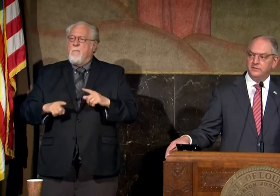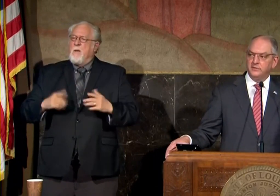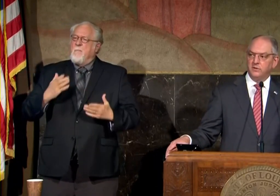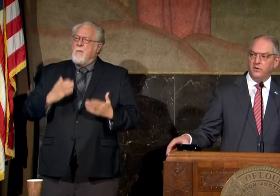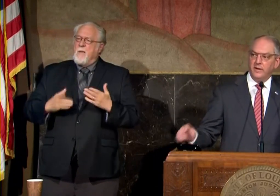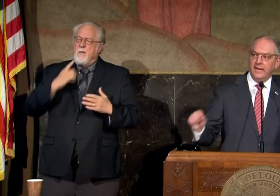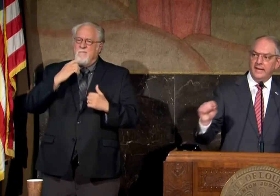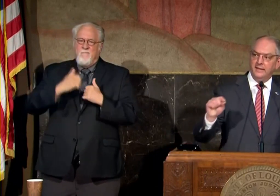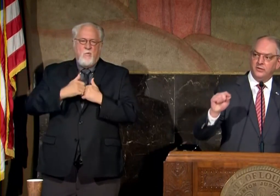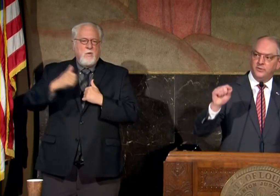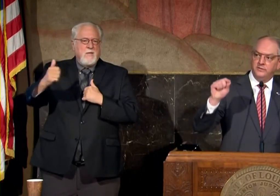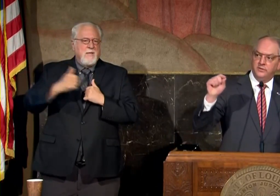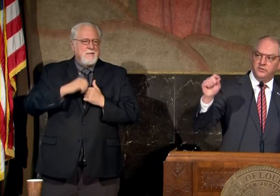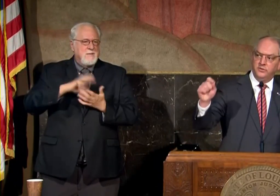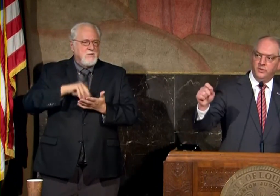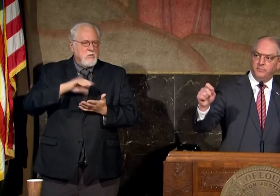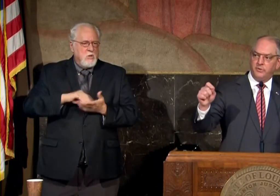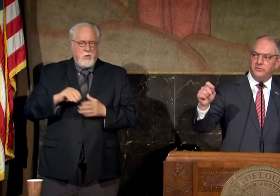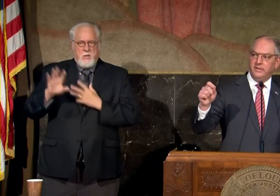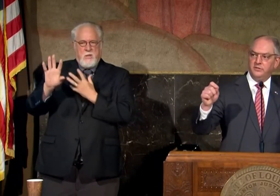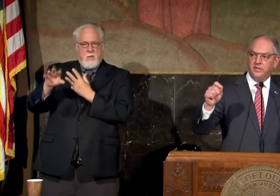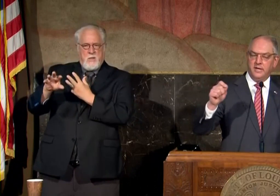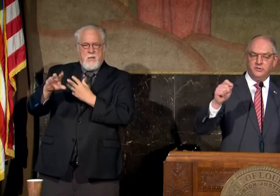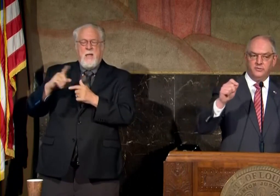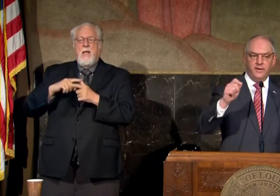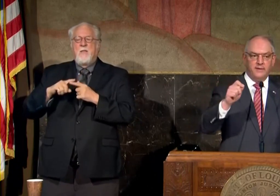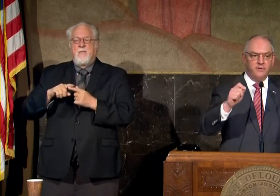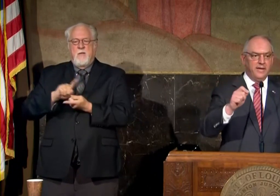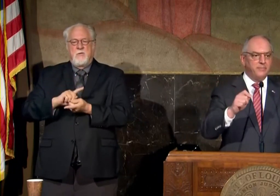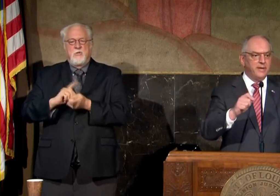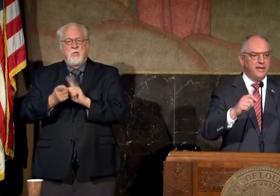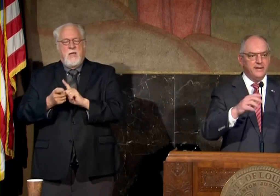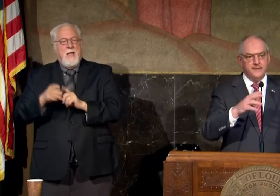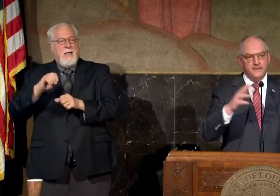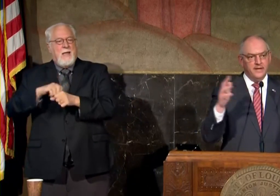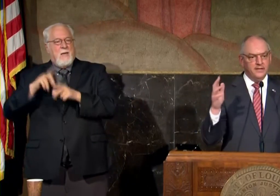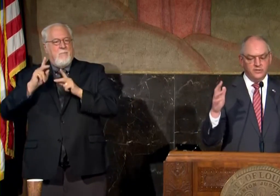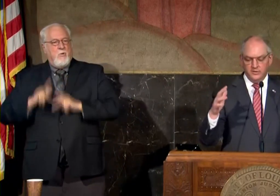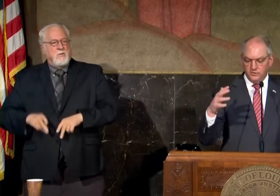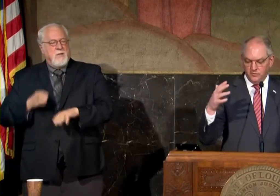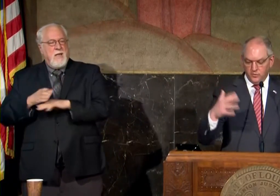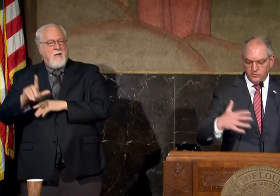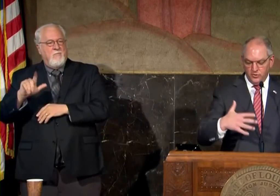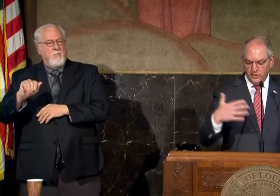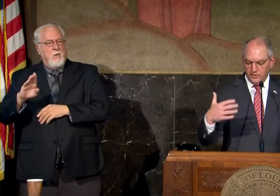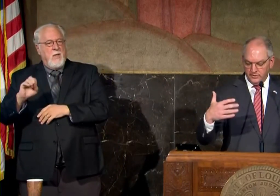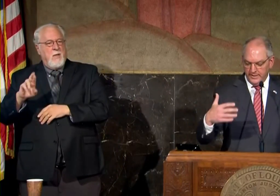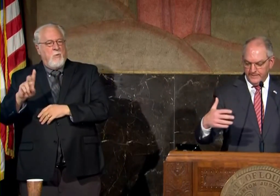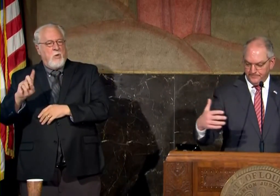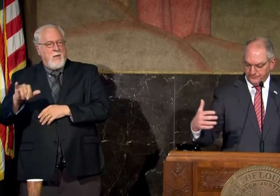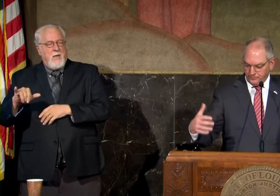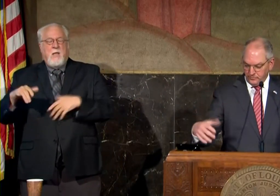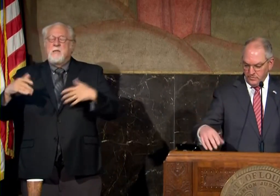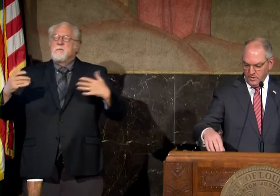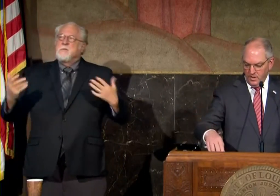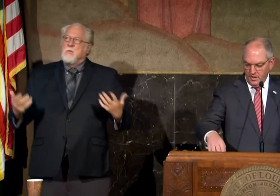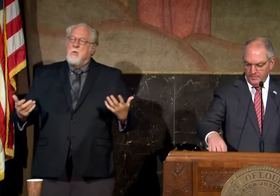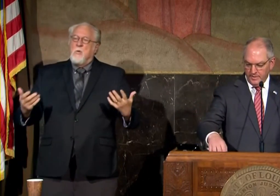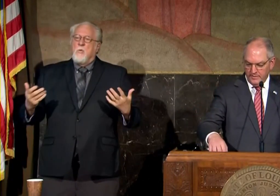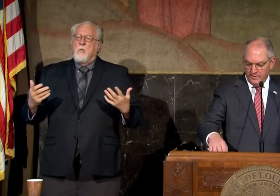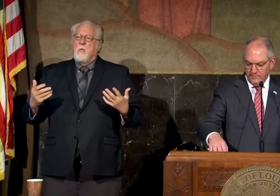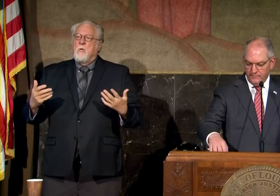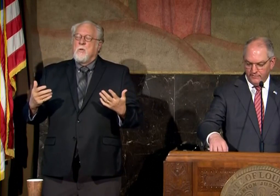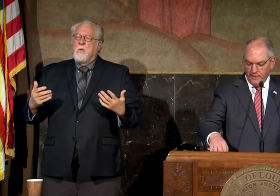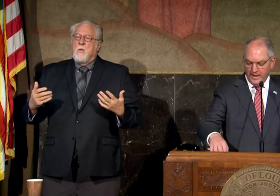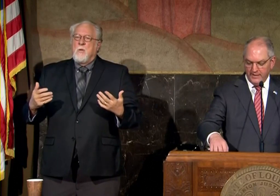distance learning and then transition to in-person education right after labor day and and so forth so you're going to see um